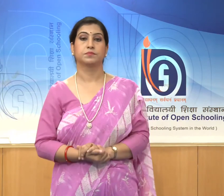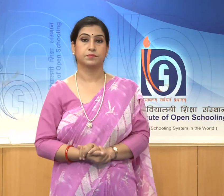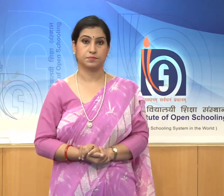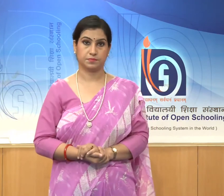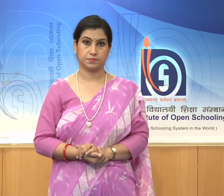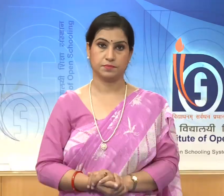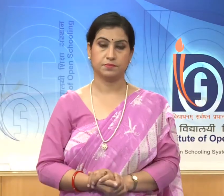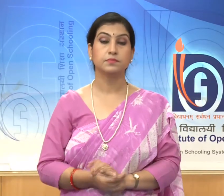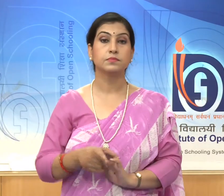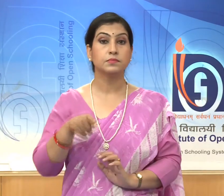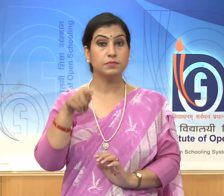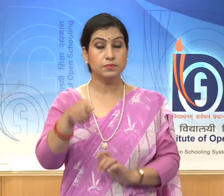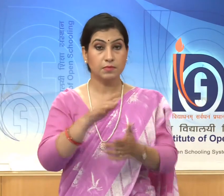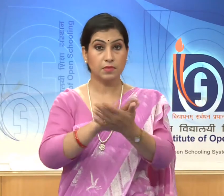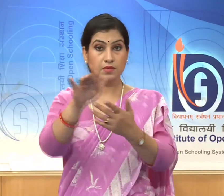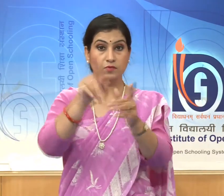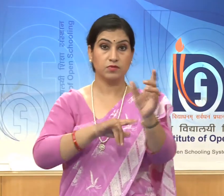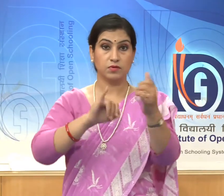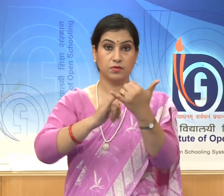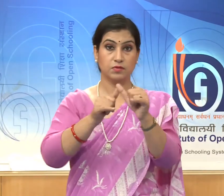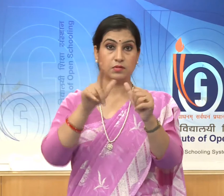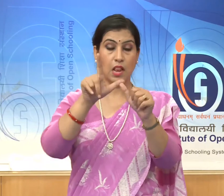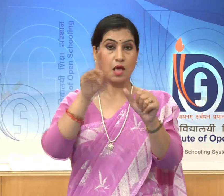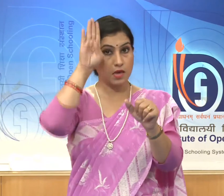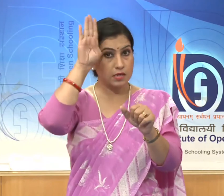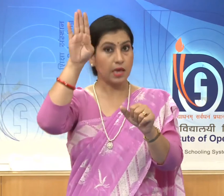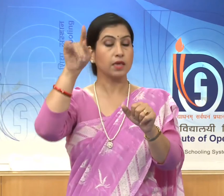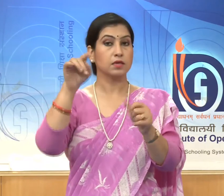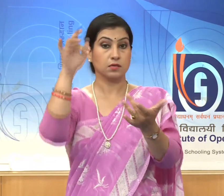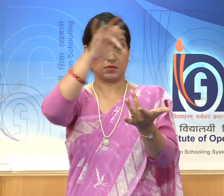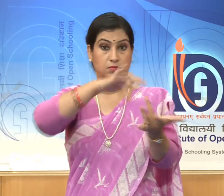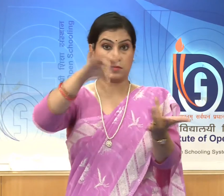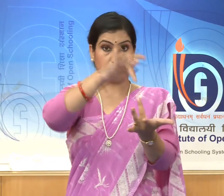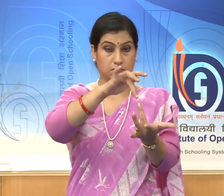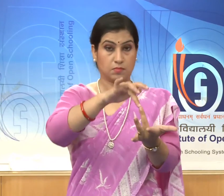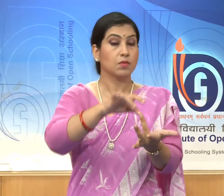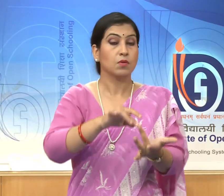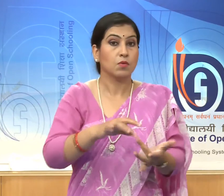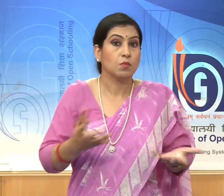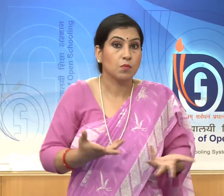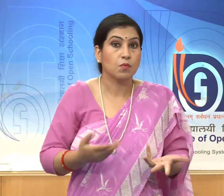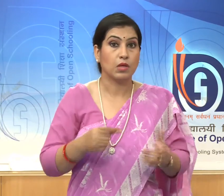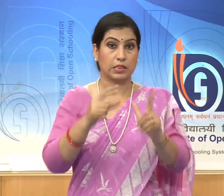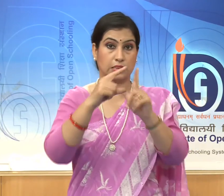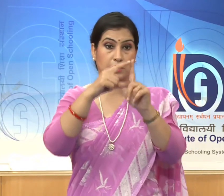The capital of the Haisala king was Dwara Samudra,